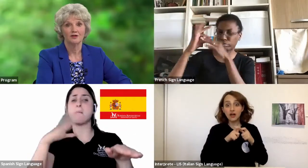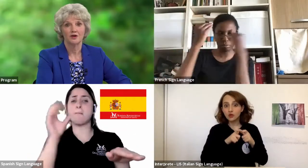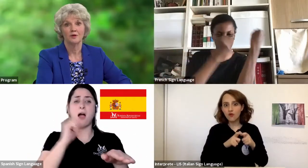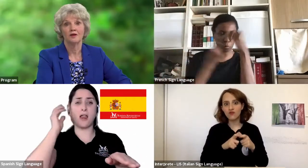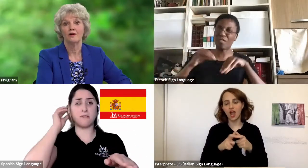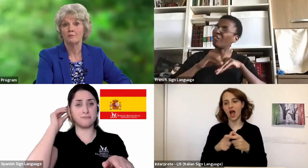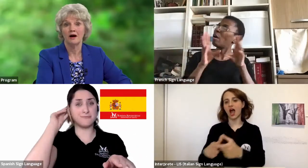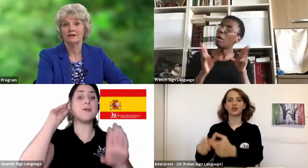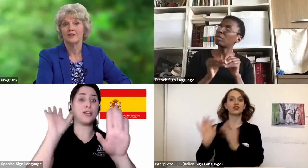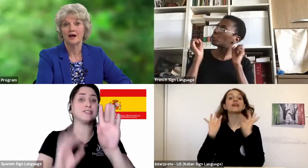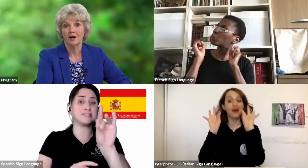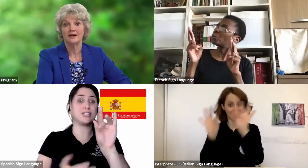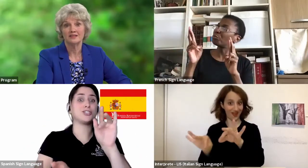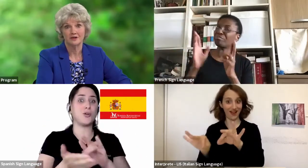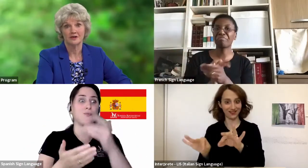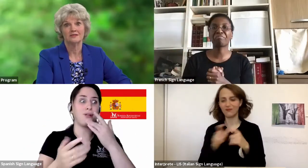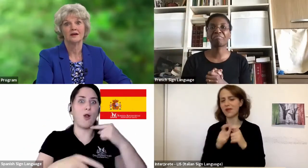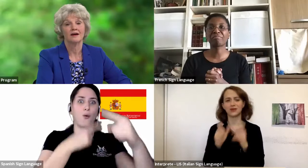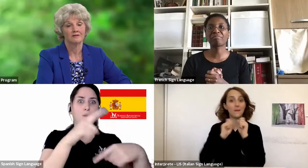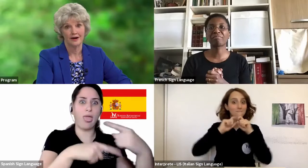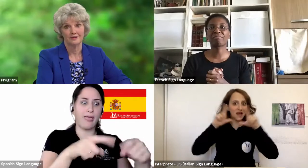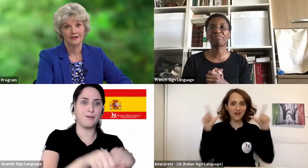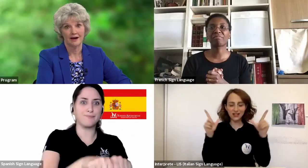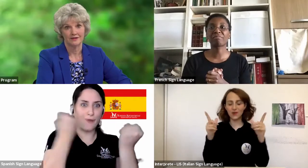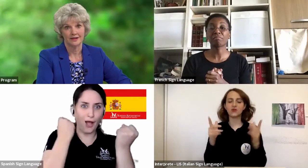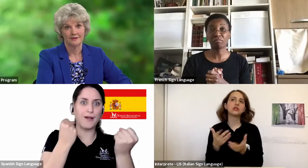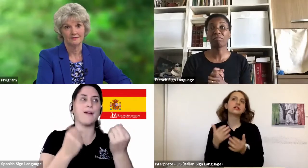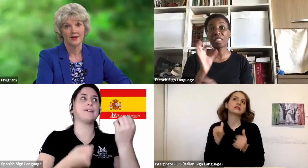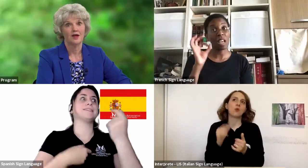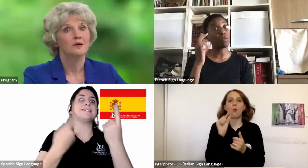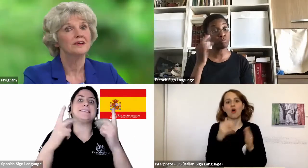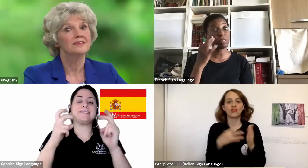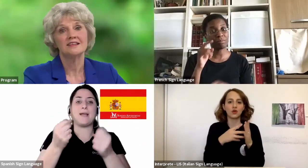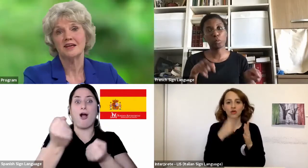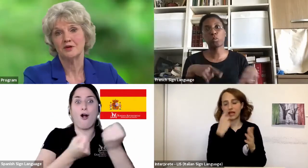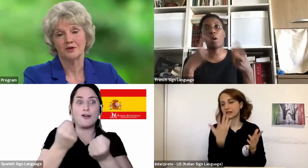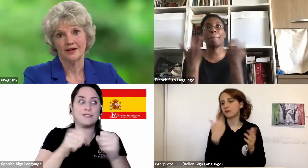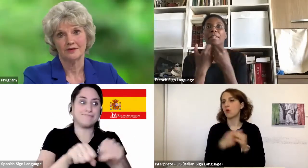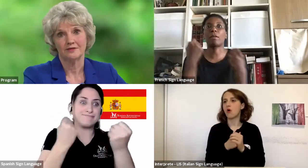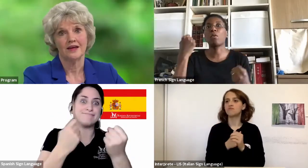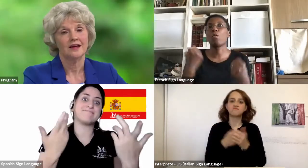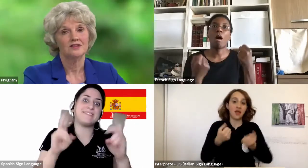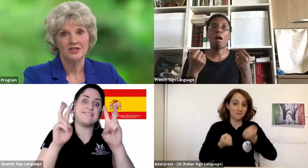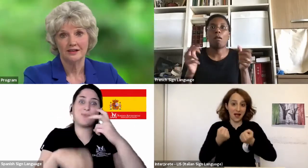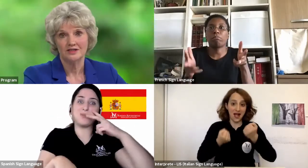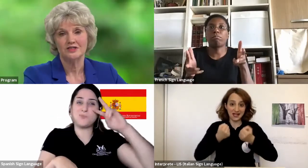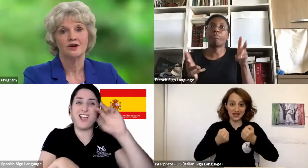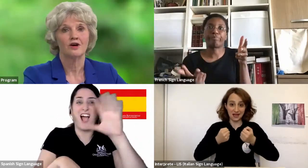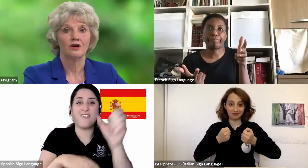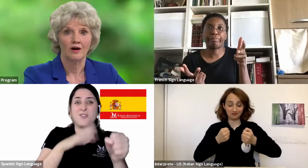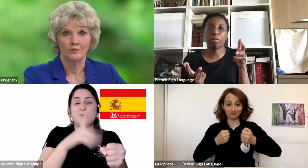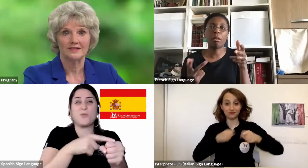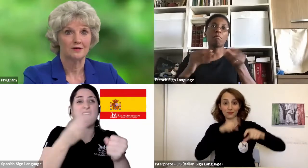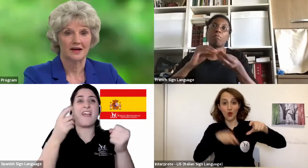and car trouble are a part of the common experience of travel in Africa. But as I said earlier, challenges